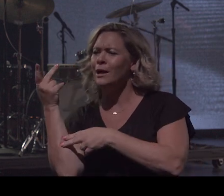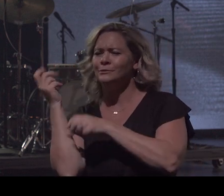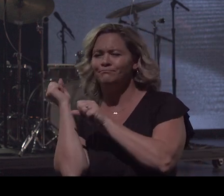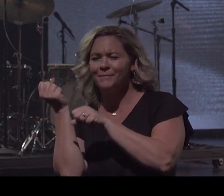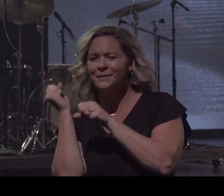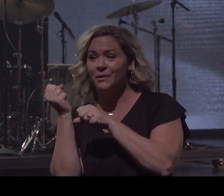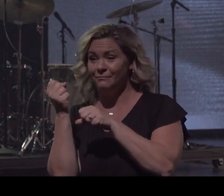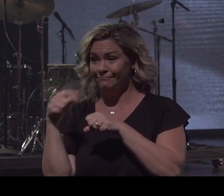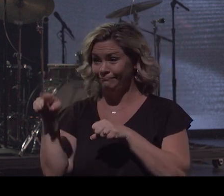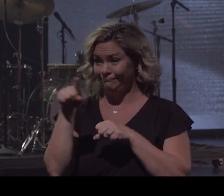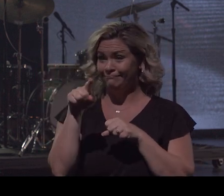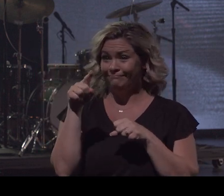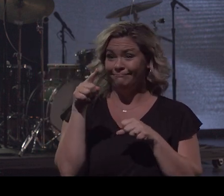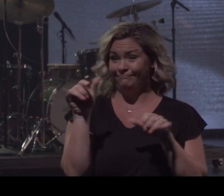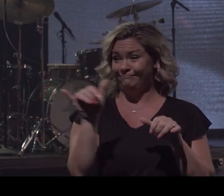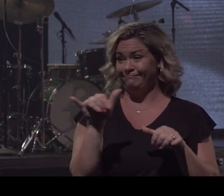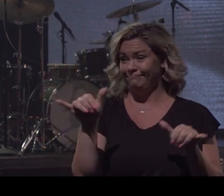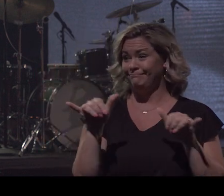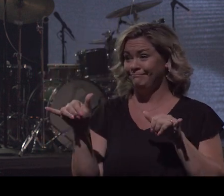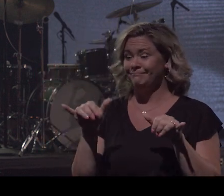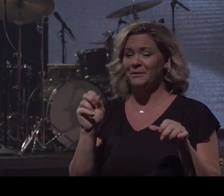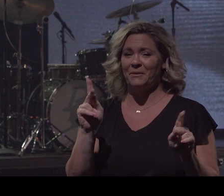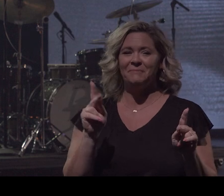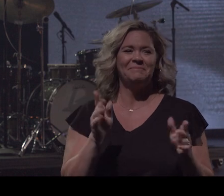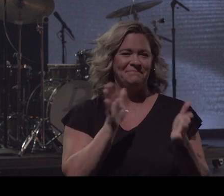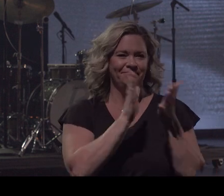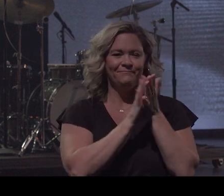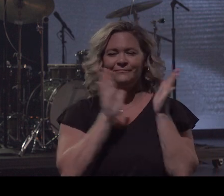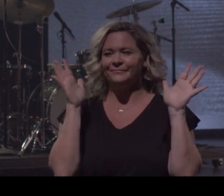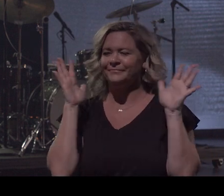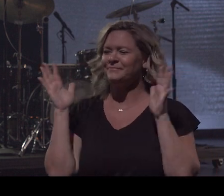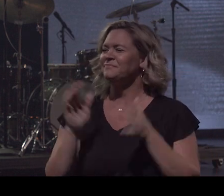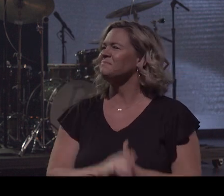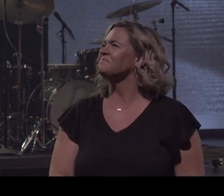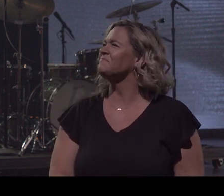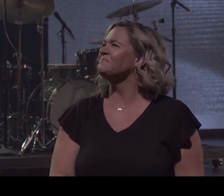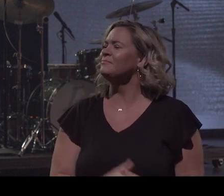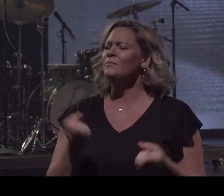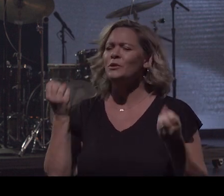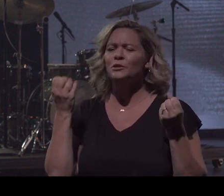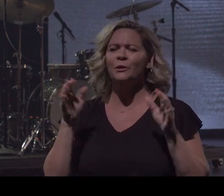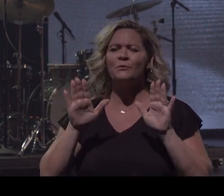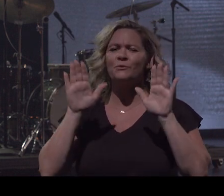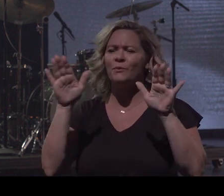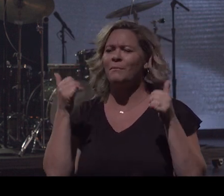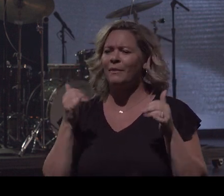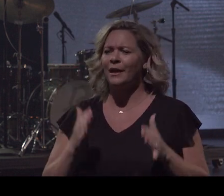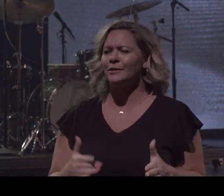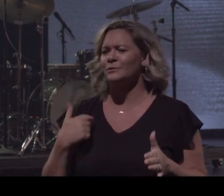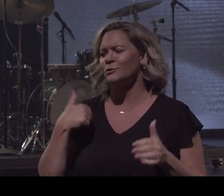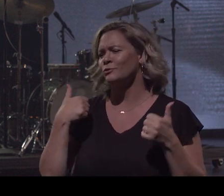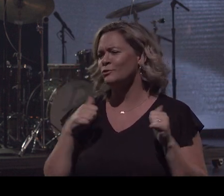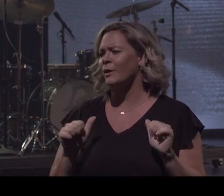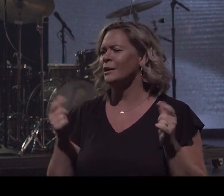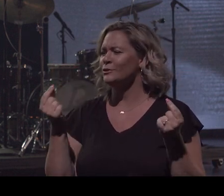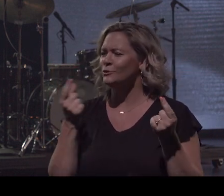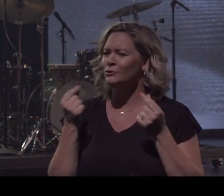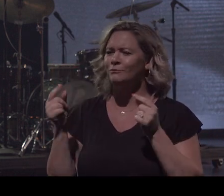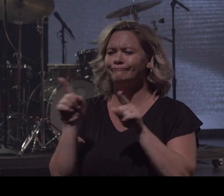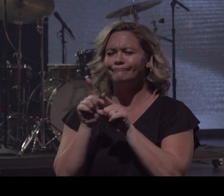that few of you you know it was such such a great area there's so many great players that we tried to do what they did on the field and emulate